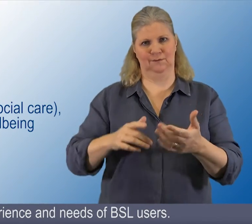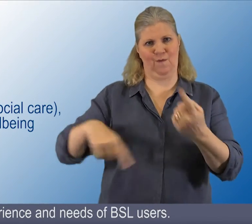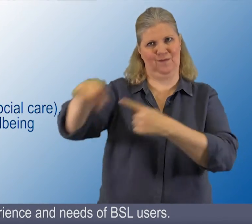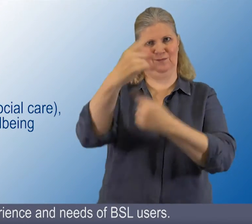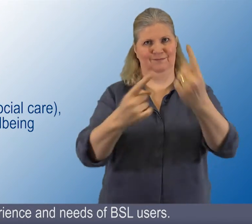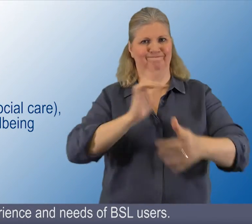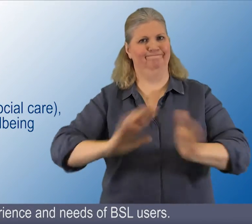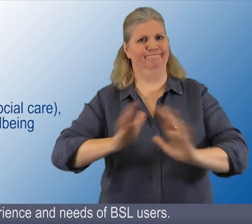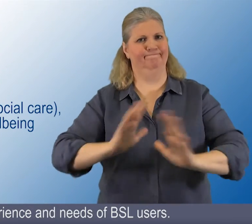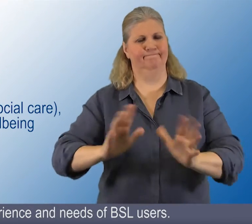needs of BSL users. 24.